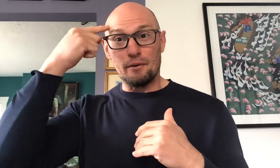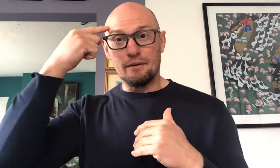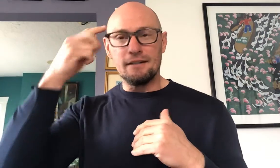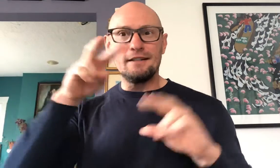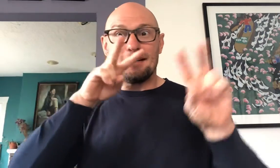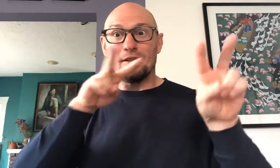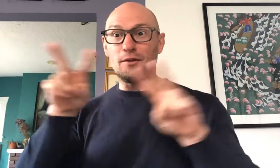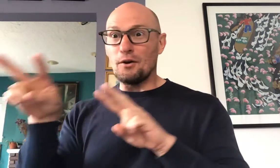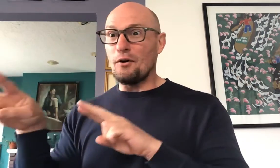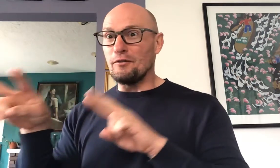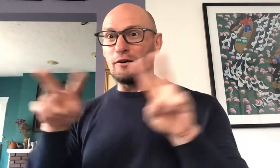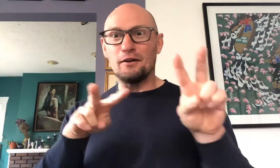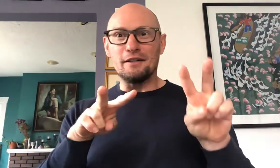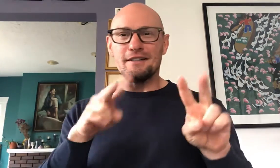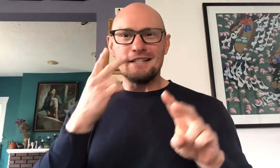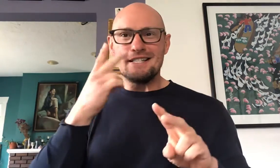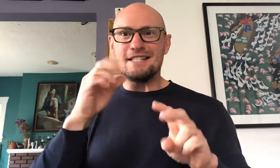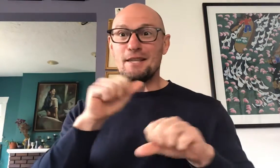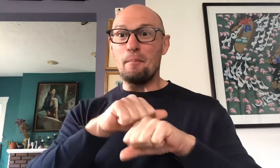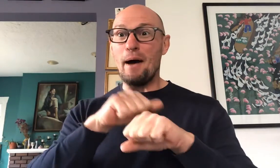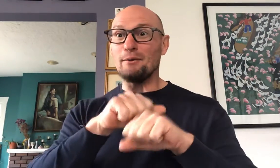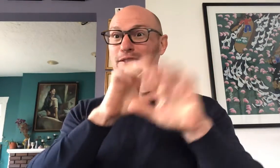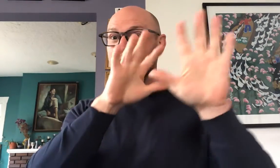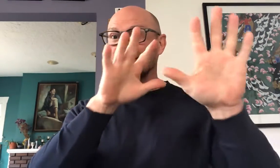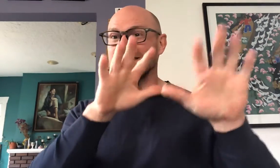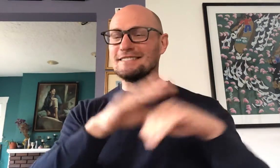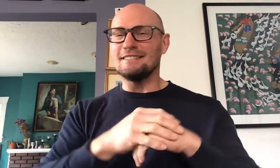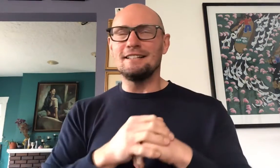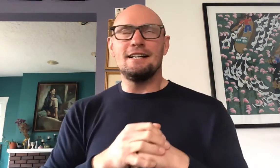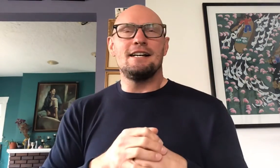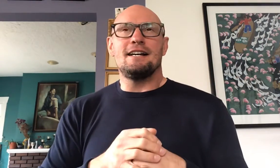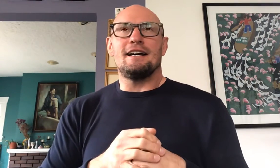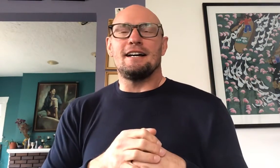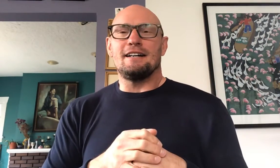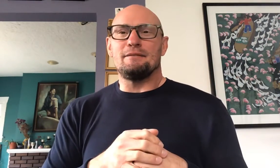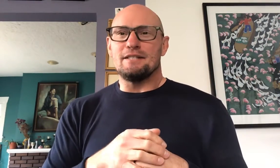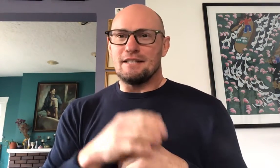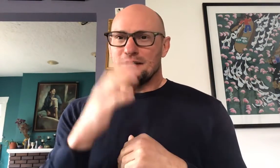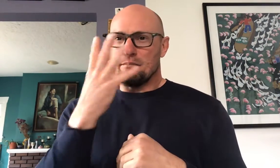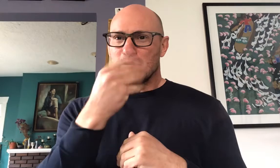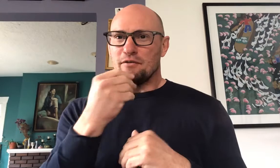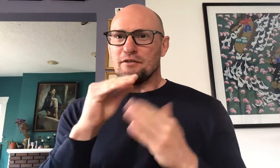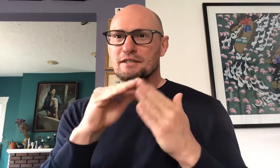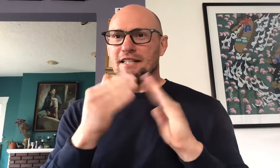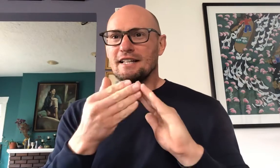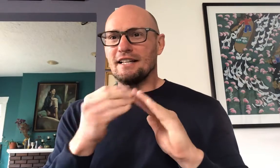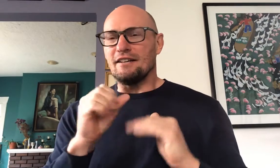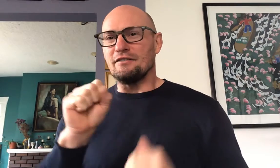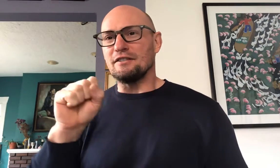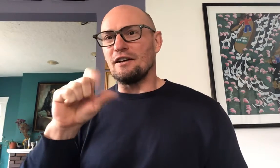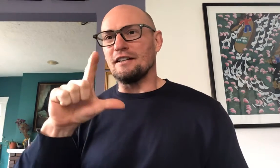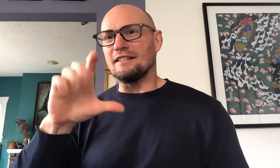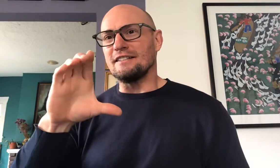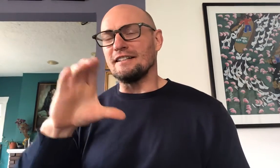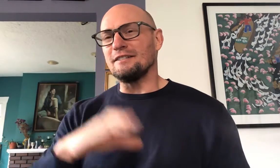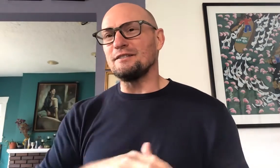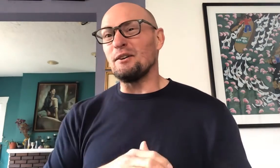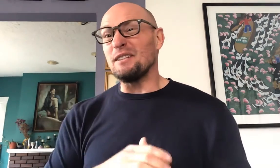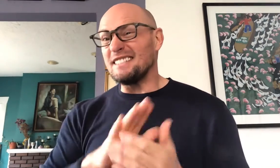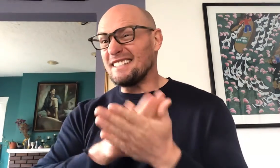and look over and see the mountains and see the beautiful city of Salt Lake City so it's